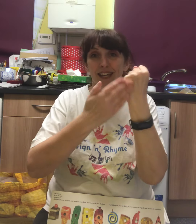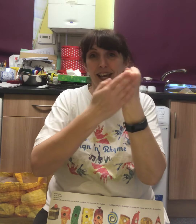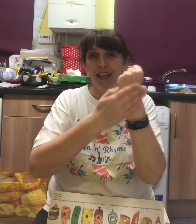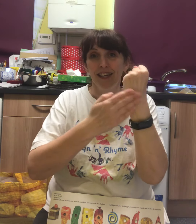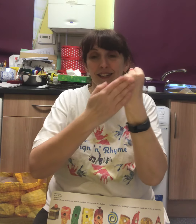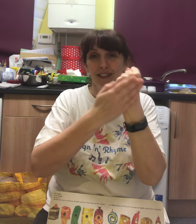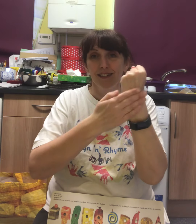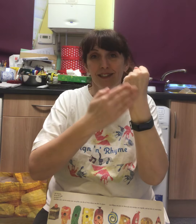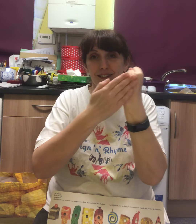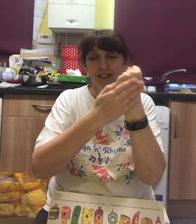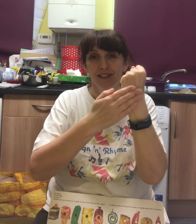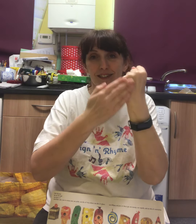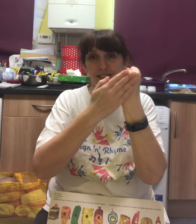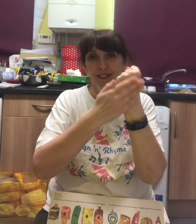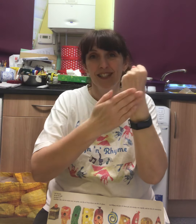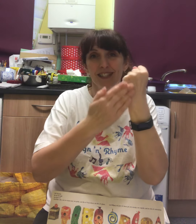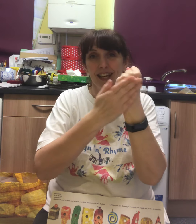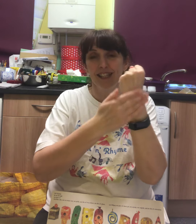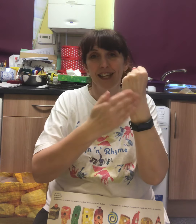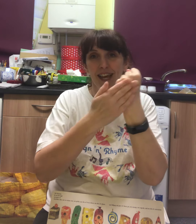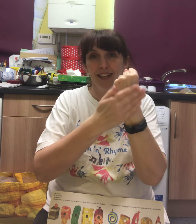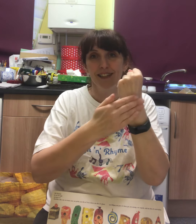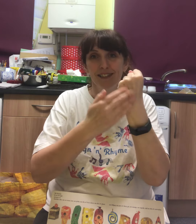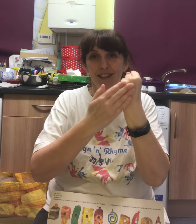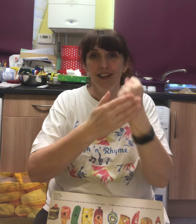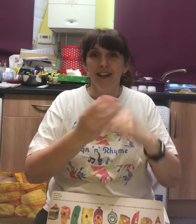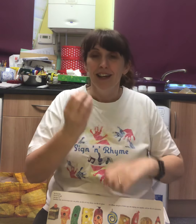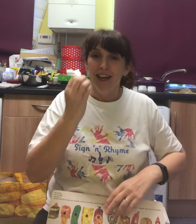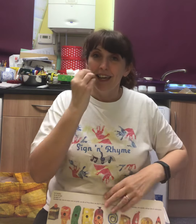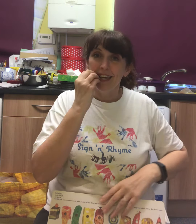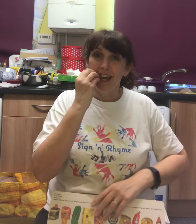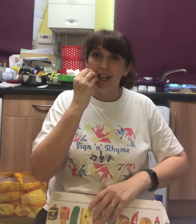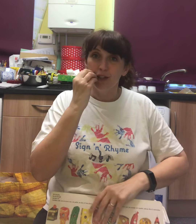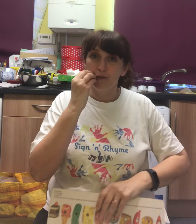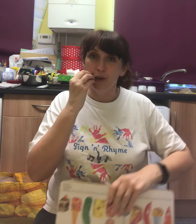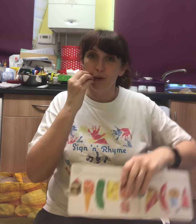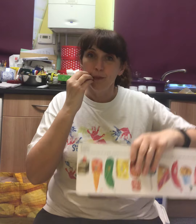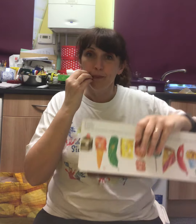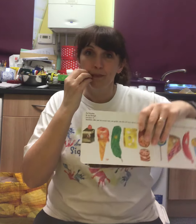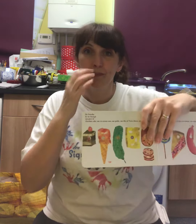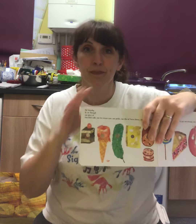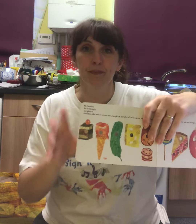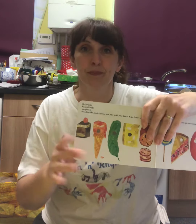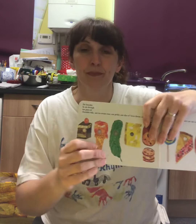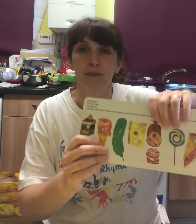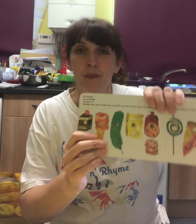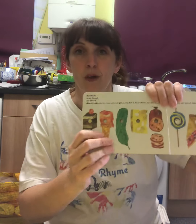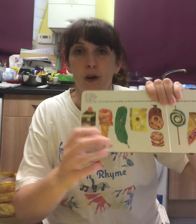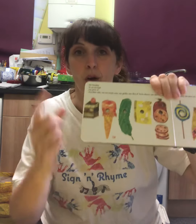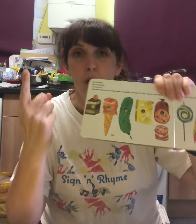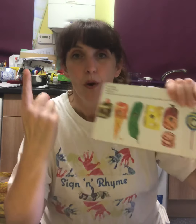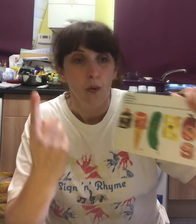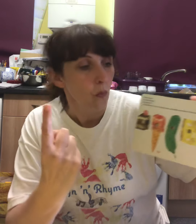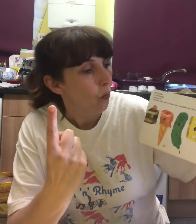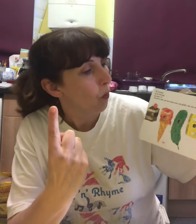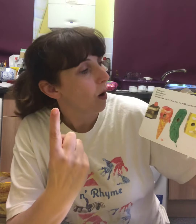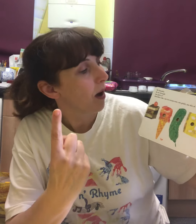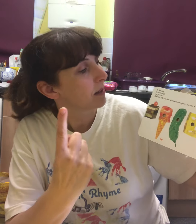Saturday, he ate through one